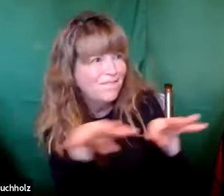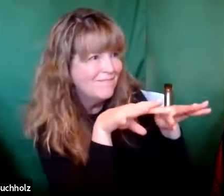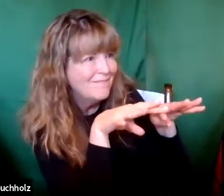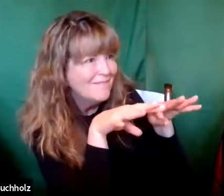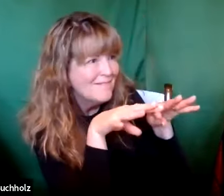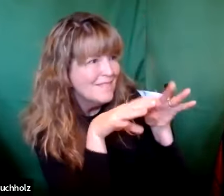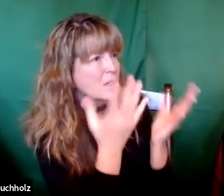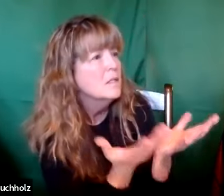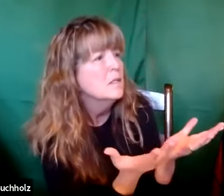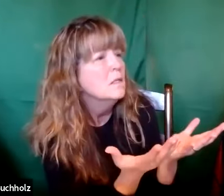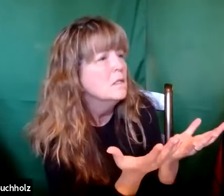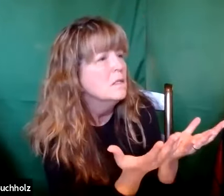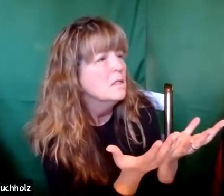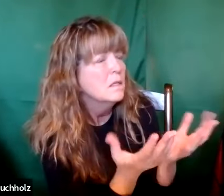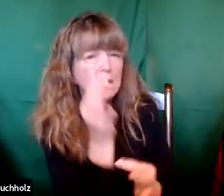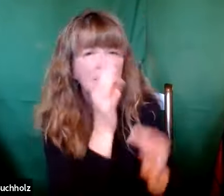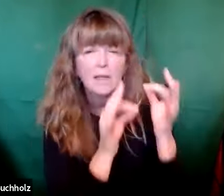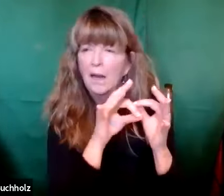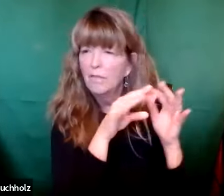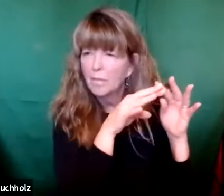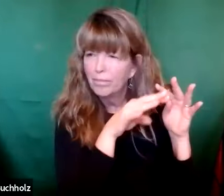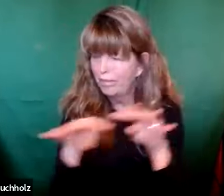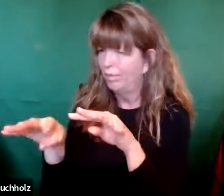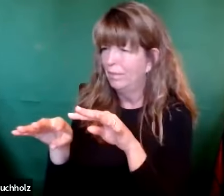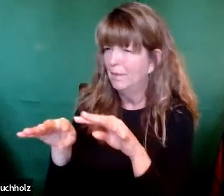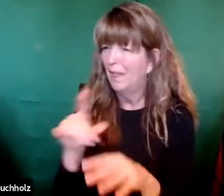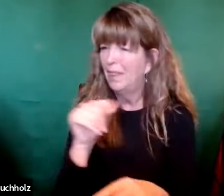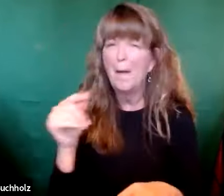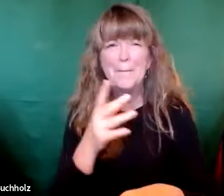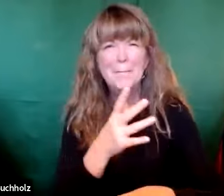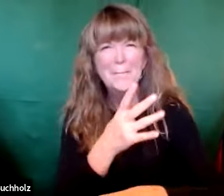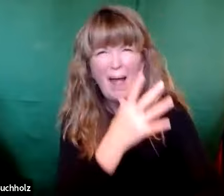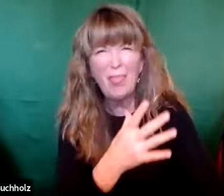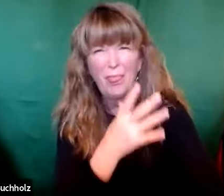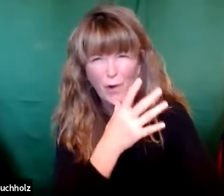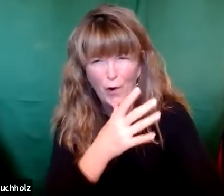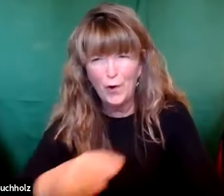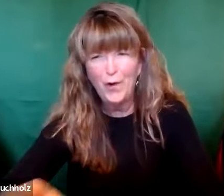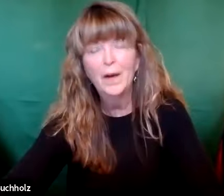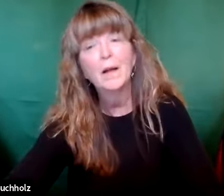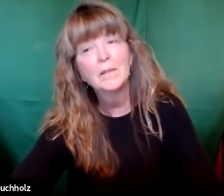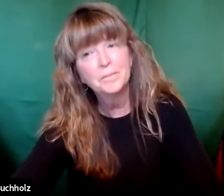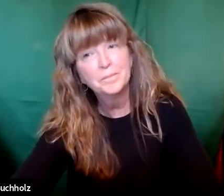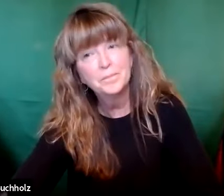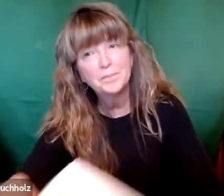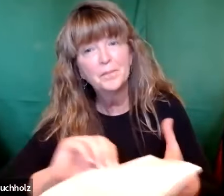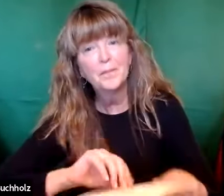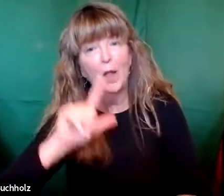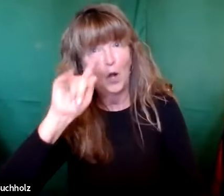but everybody had to wait until they could get it from Zachariah instead of paying attention to what the mother